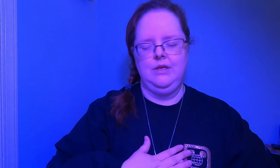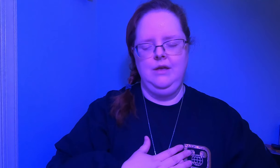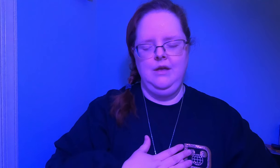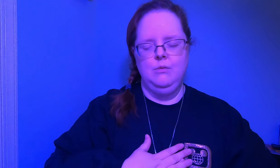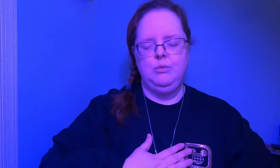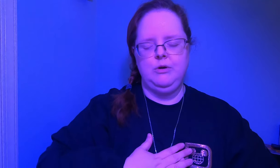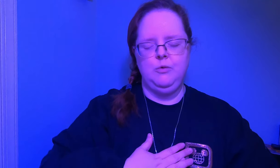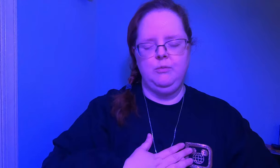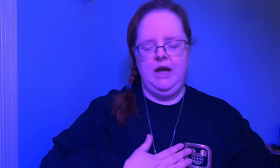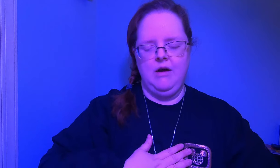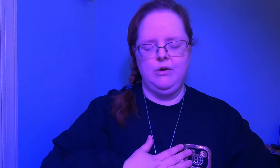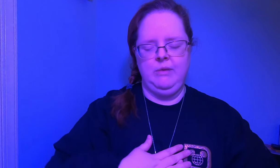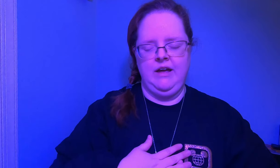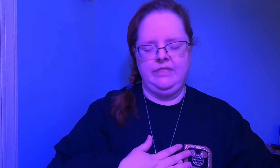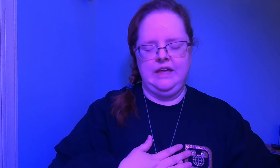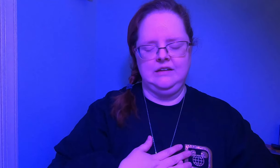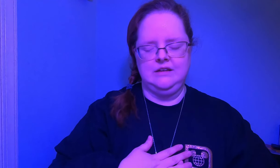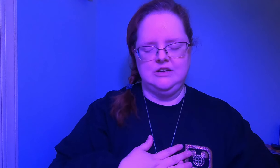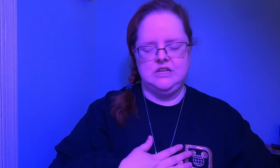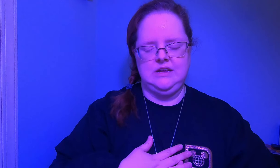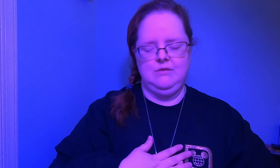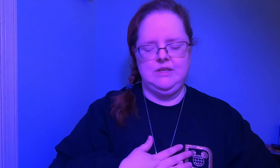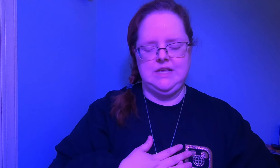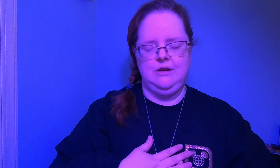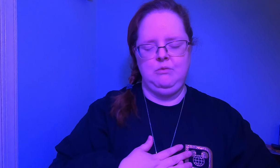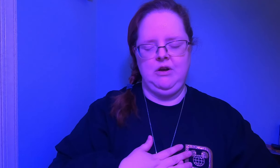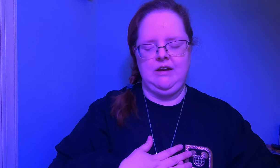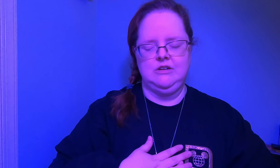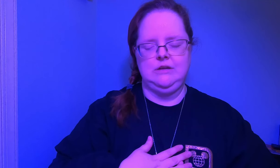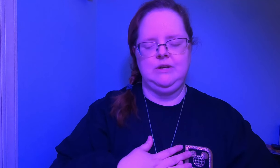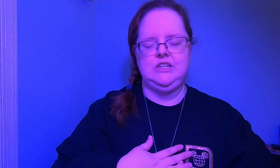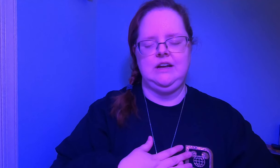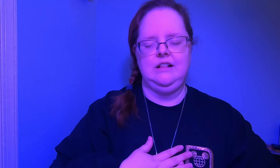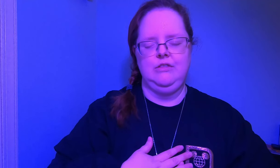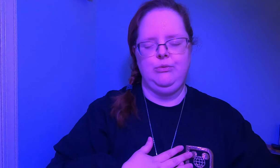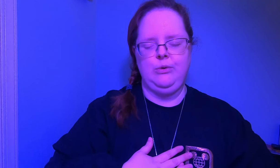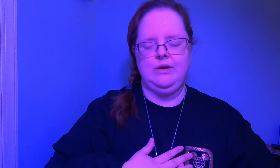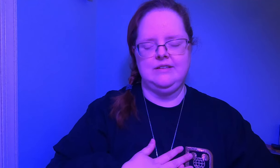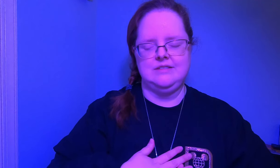we put more power behind that intention we send more energy we channel it through us